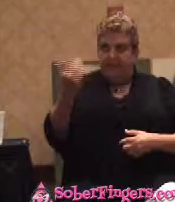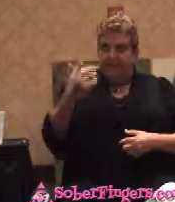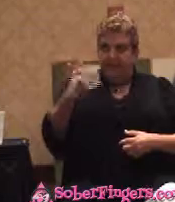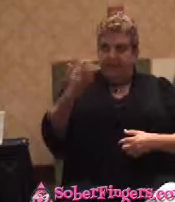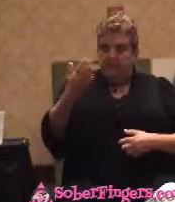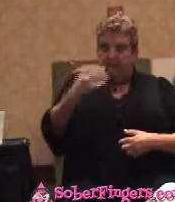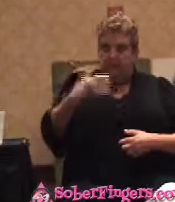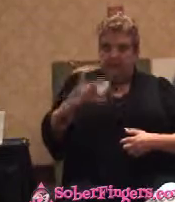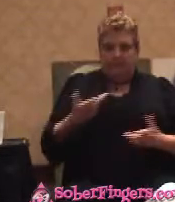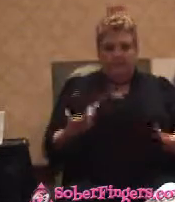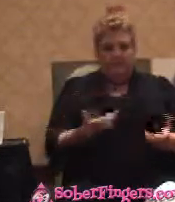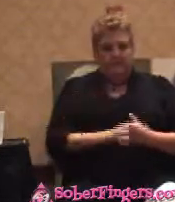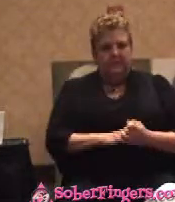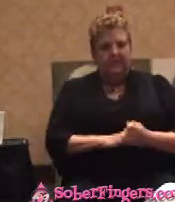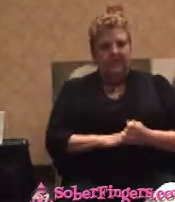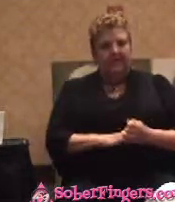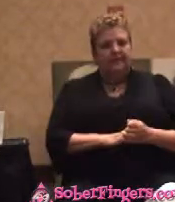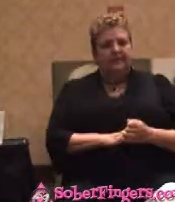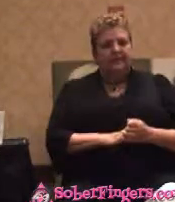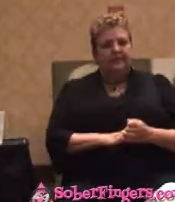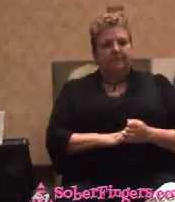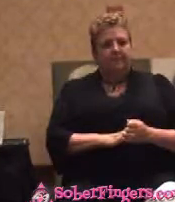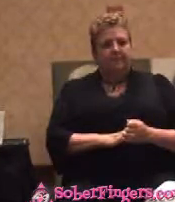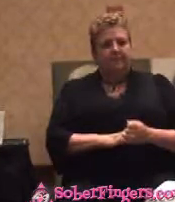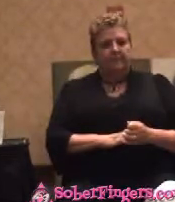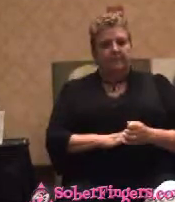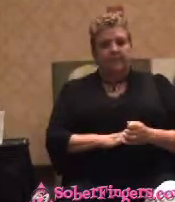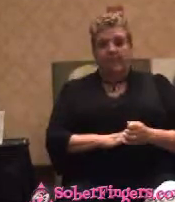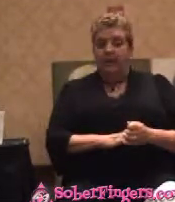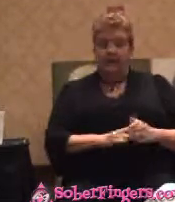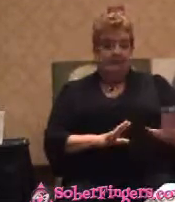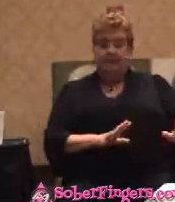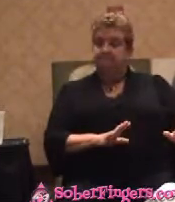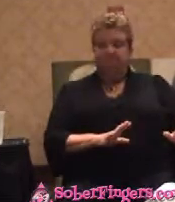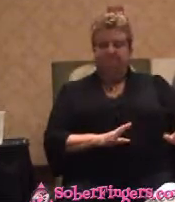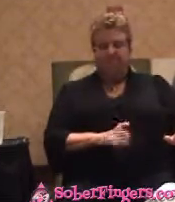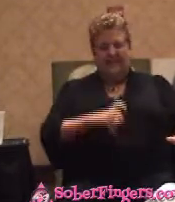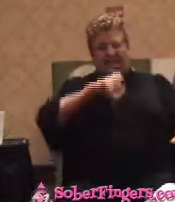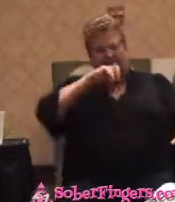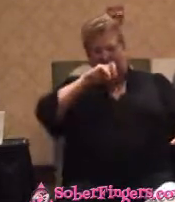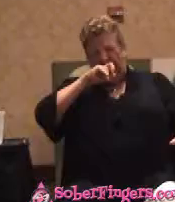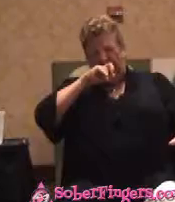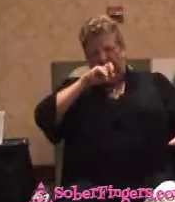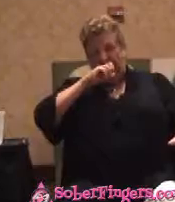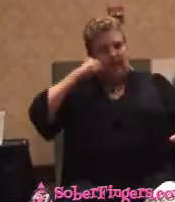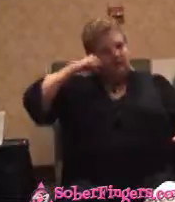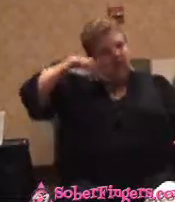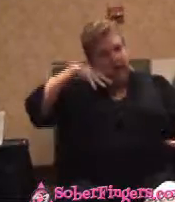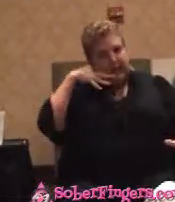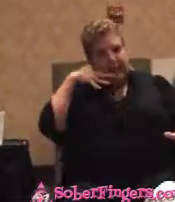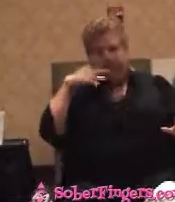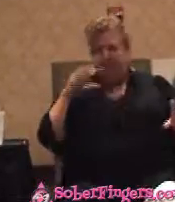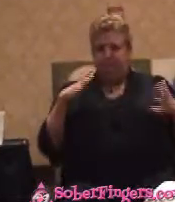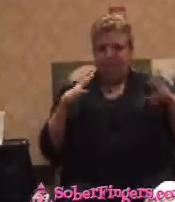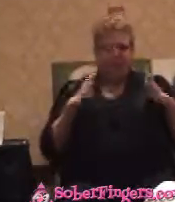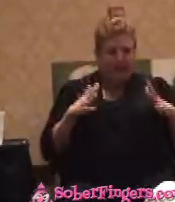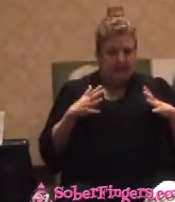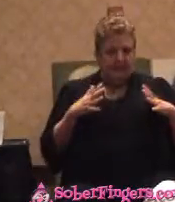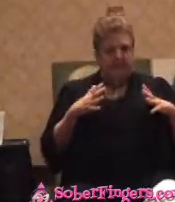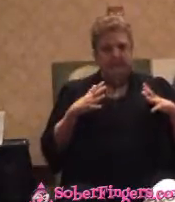know. And I'm not going to do that. I'm going to hang on. And I'm sweating. And I'm shaking. It's January